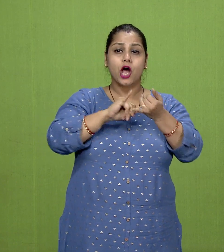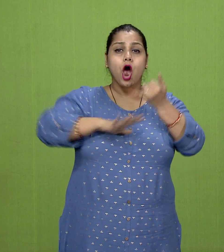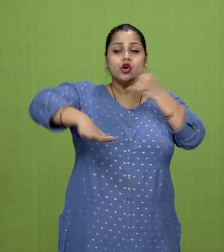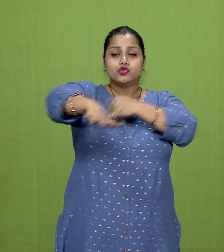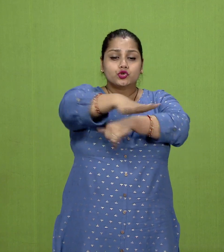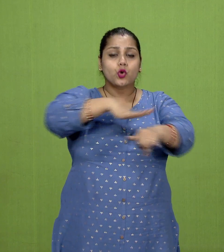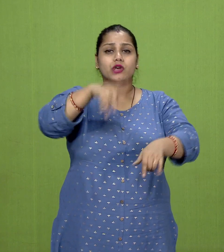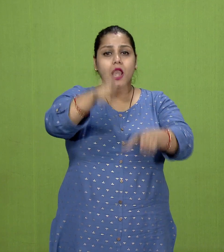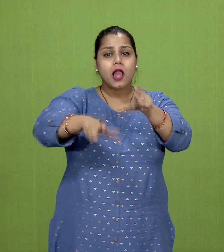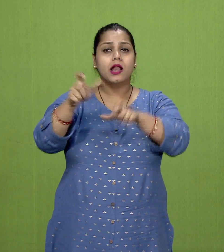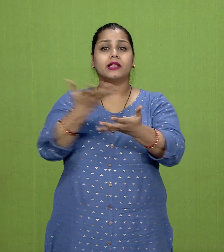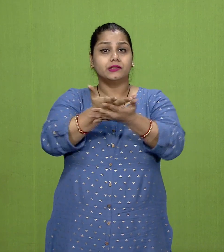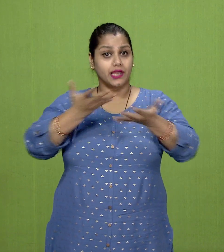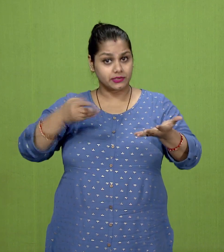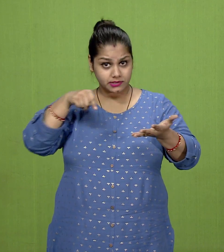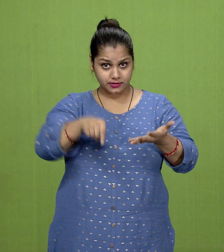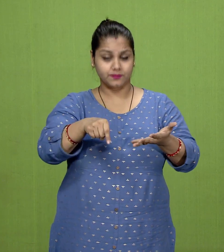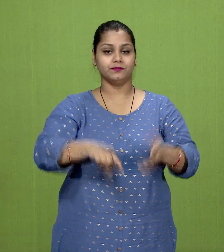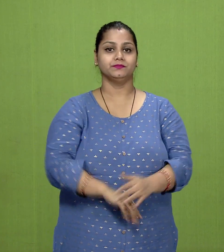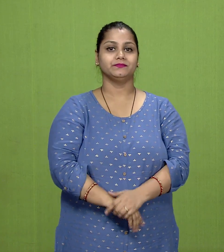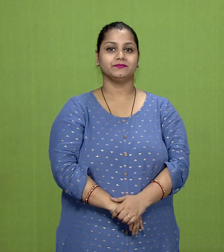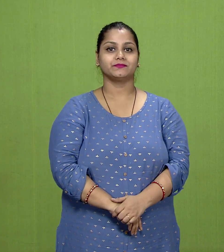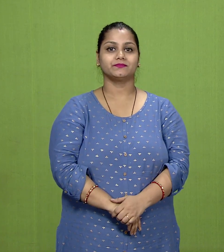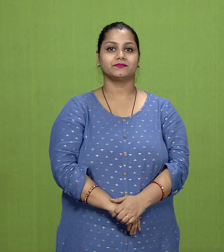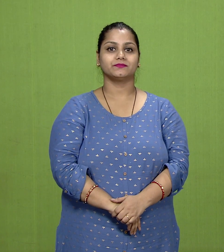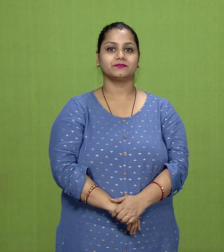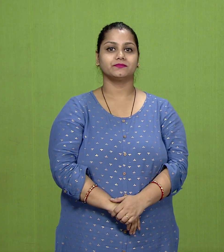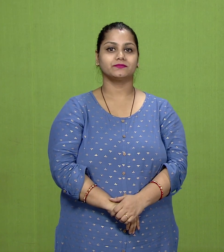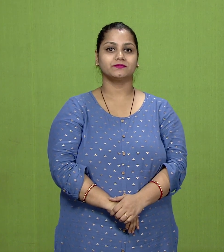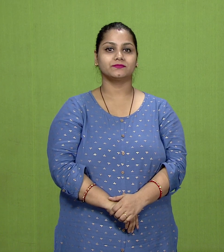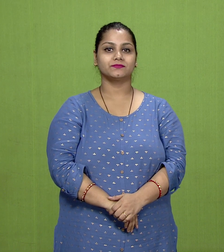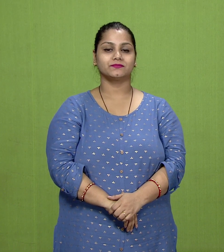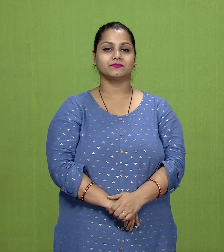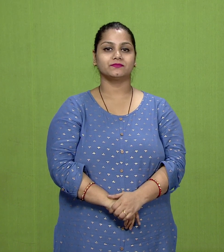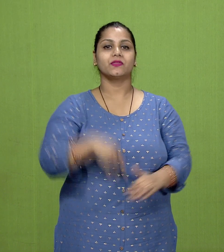and there were no castes